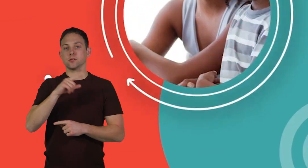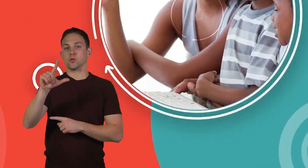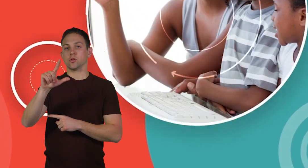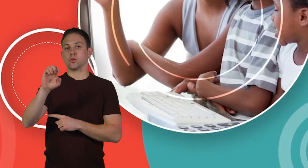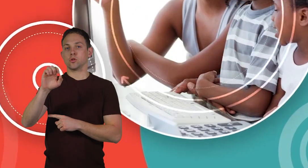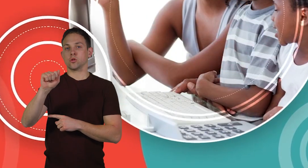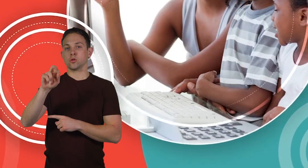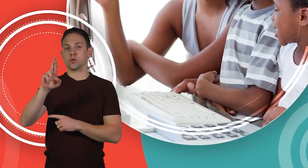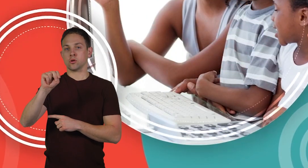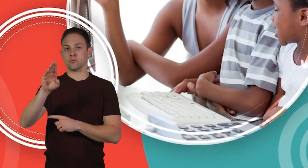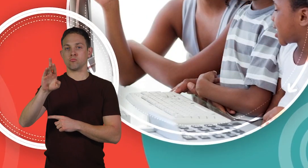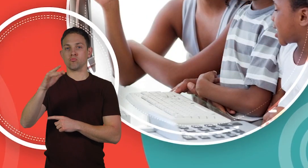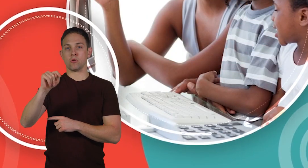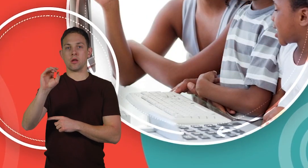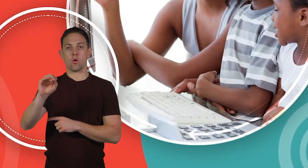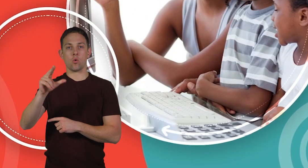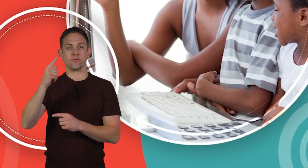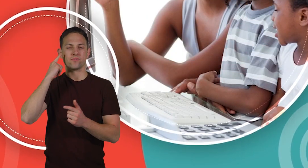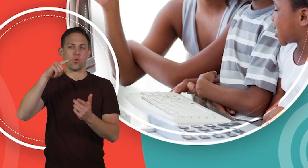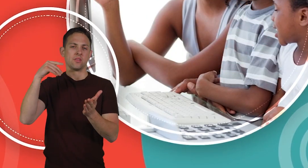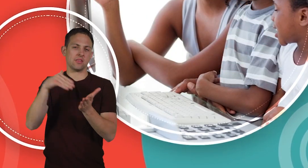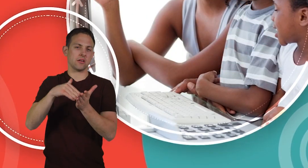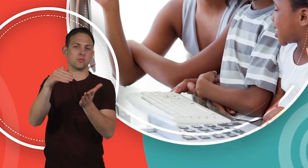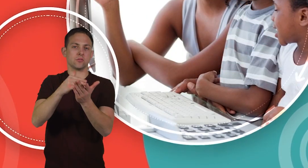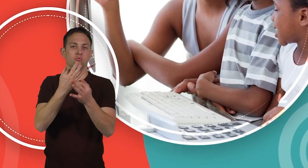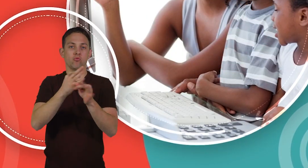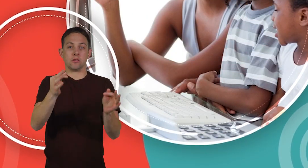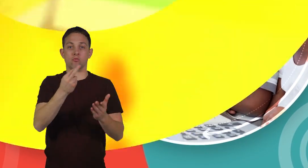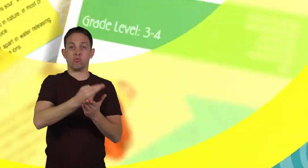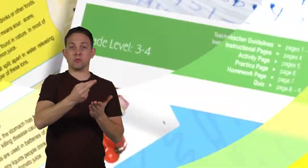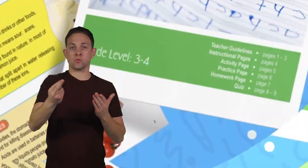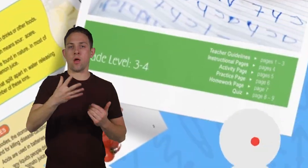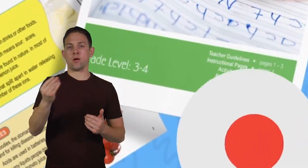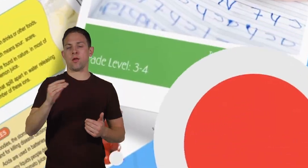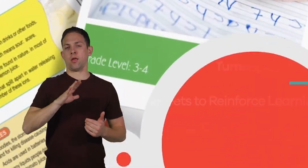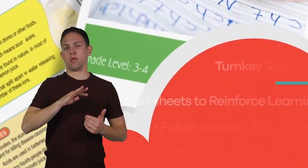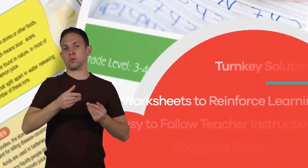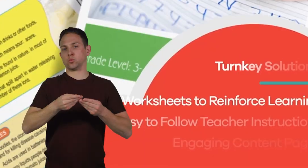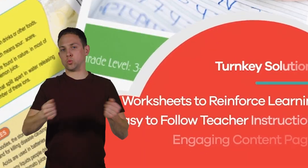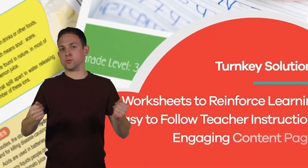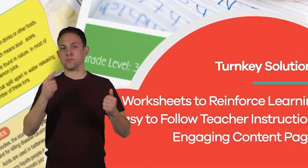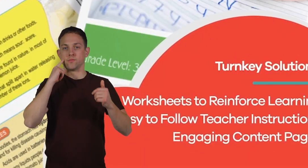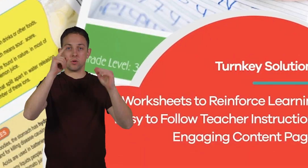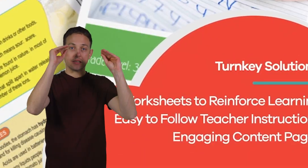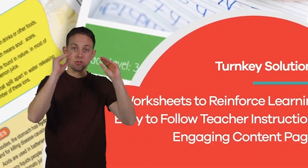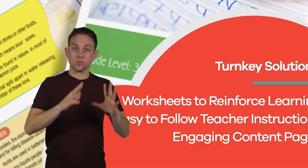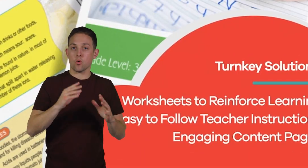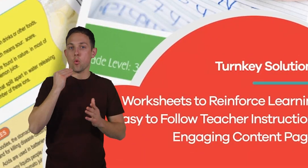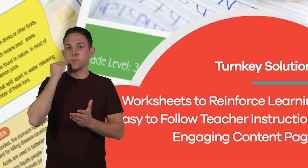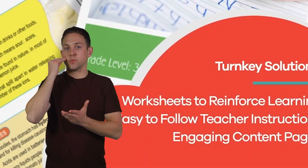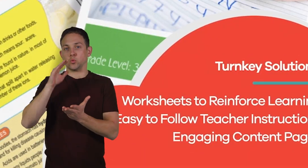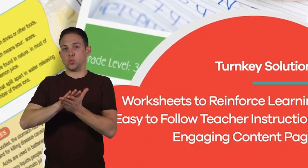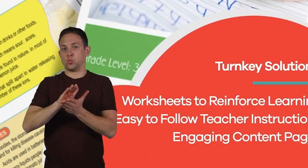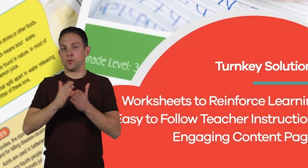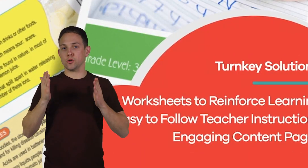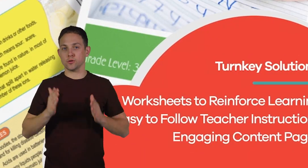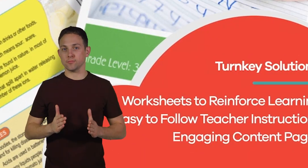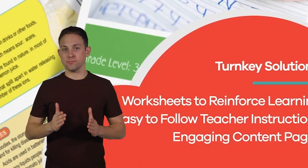.org for thousands of free resources and turnkey solutions for teachers and homeschoolers.